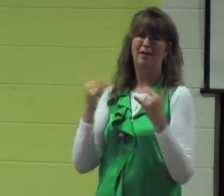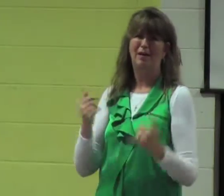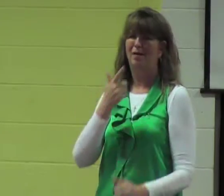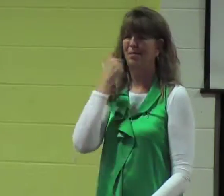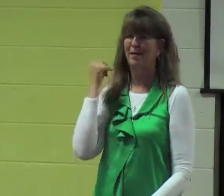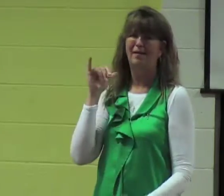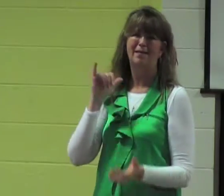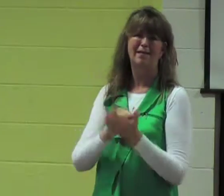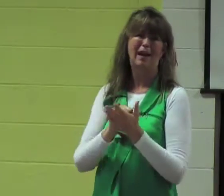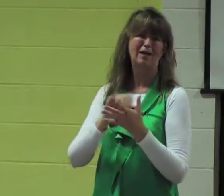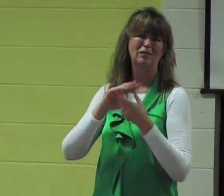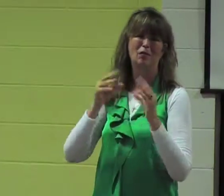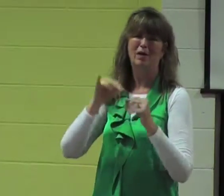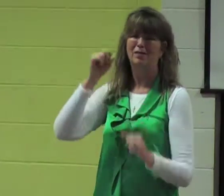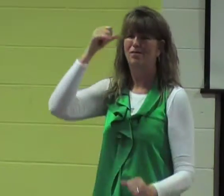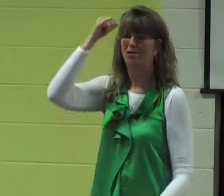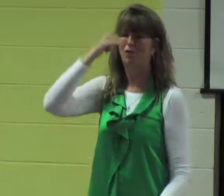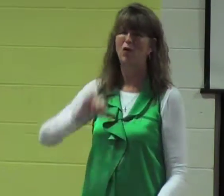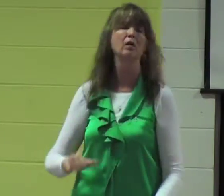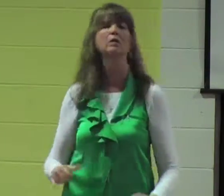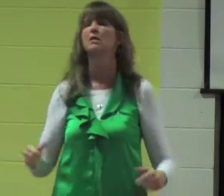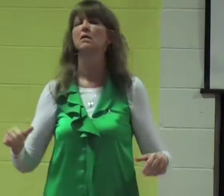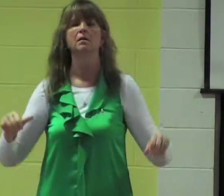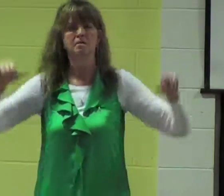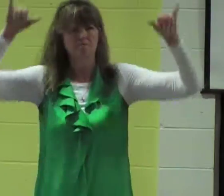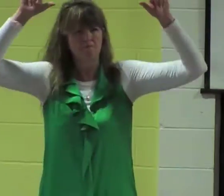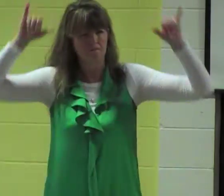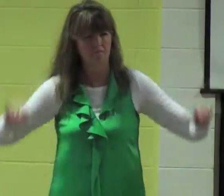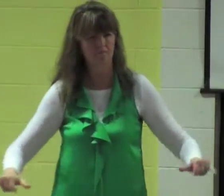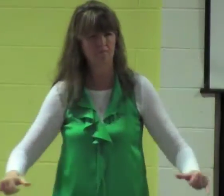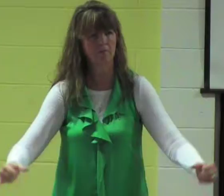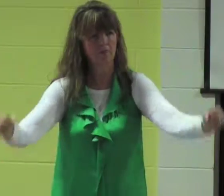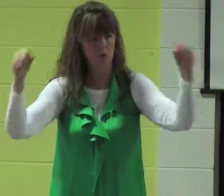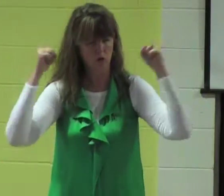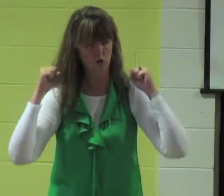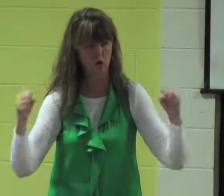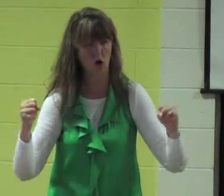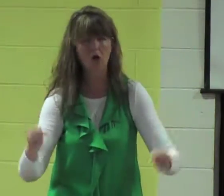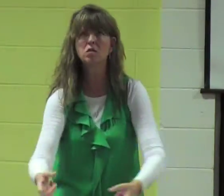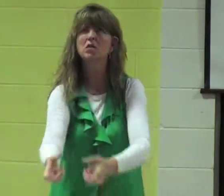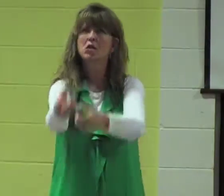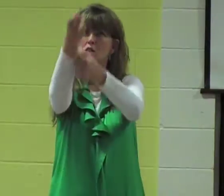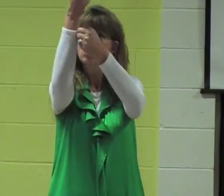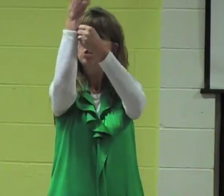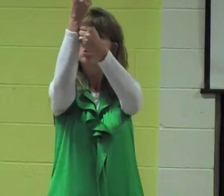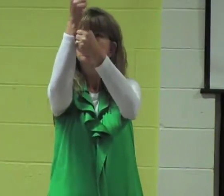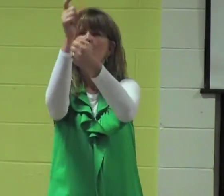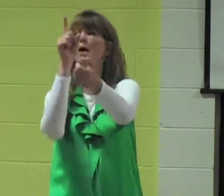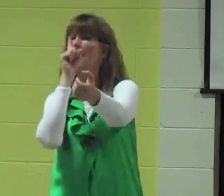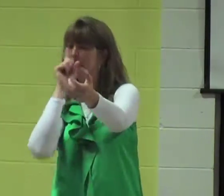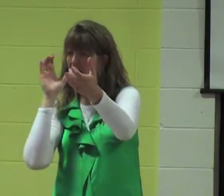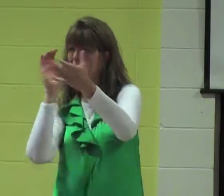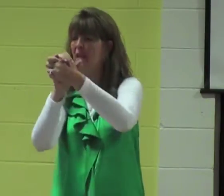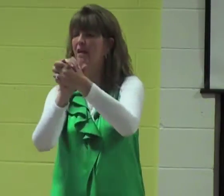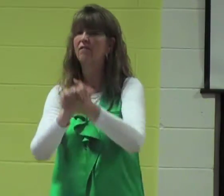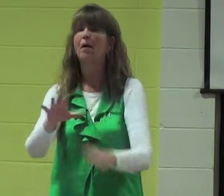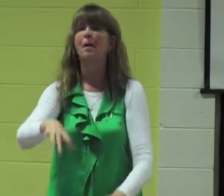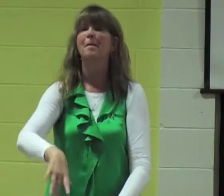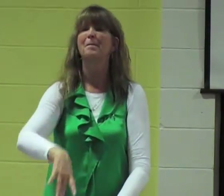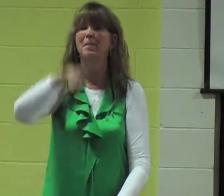maybe someone say don't tell me about Jesus message it is ridiculous it's foolishness I encourage